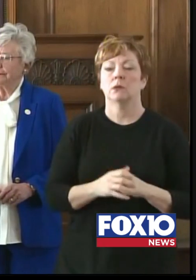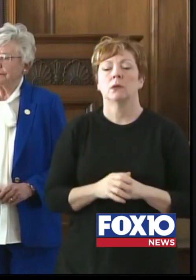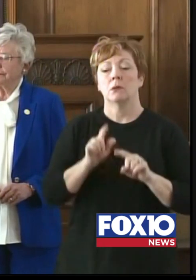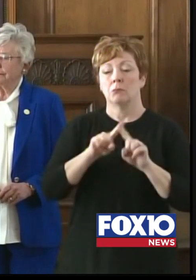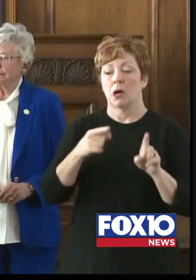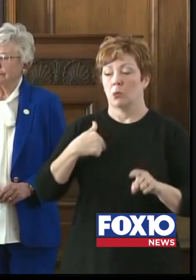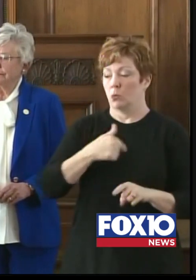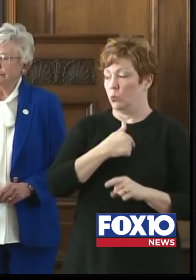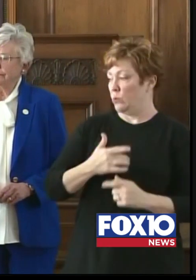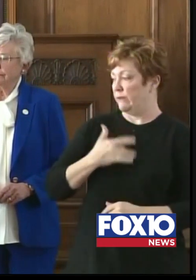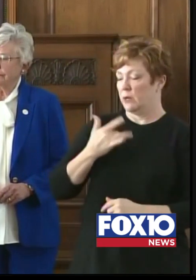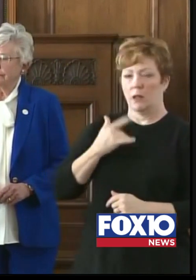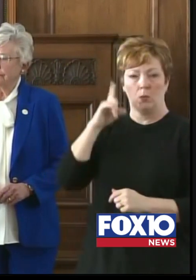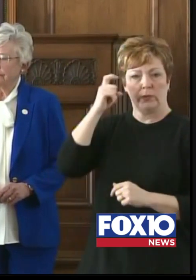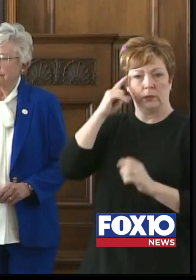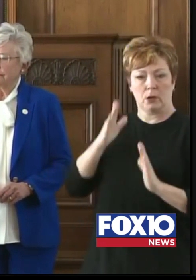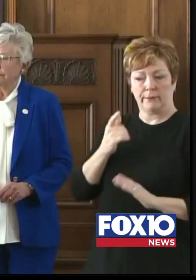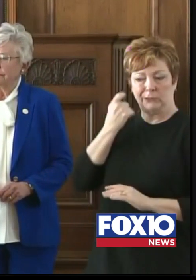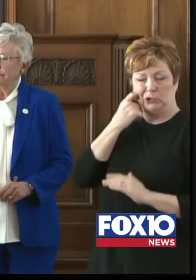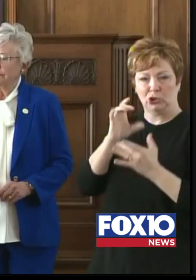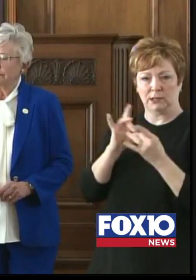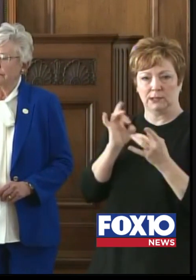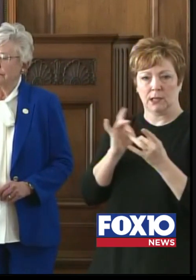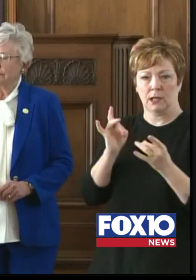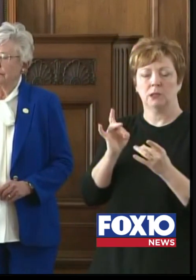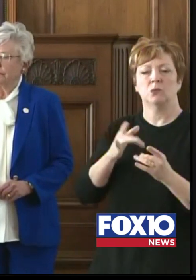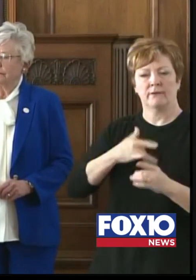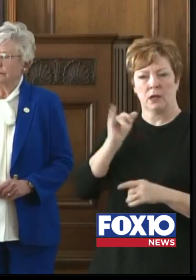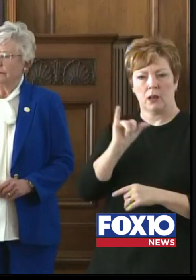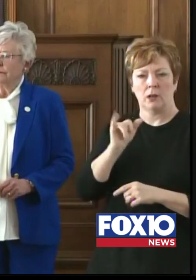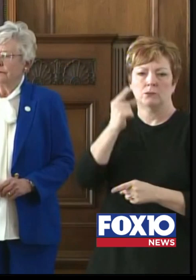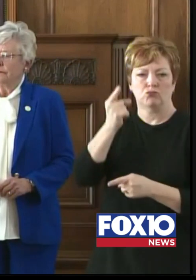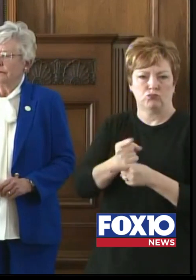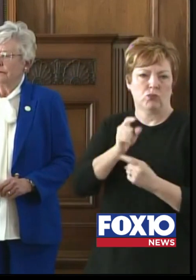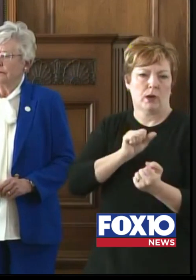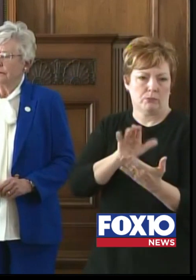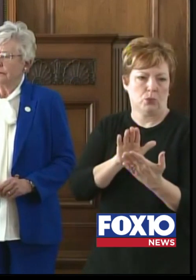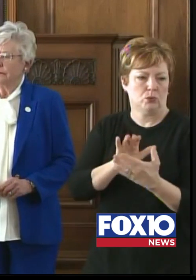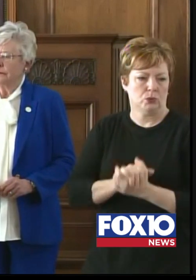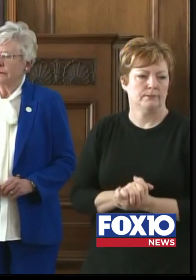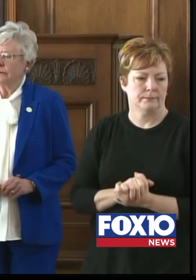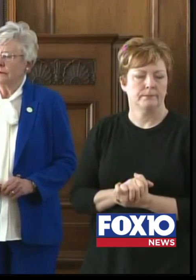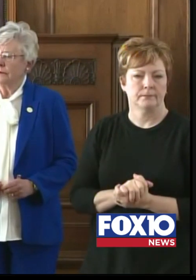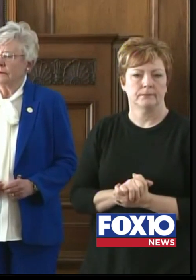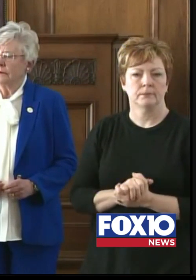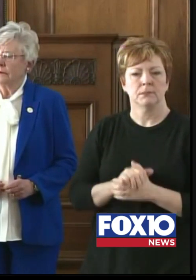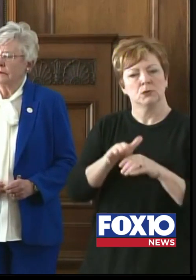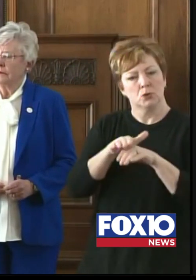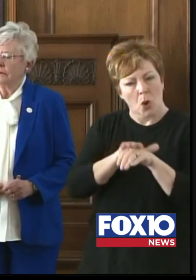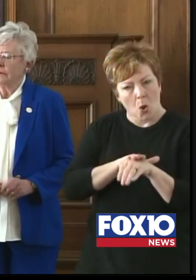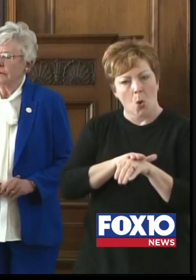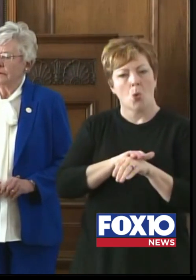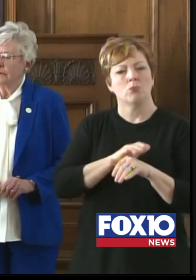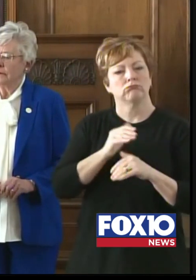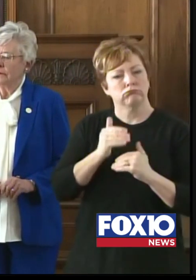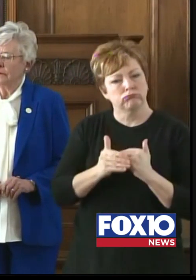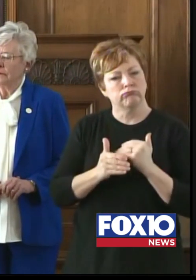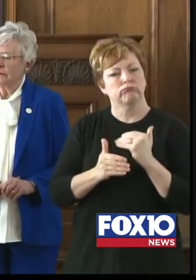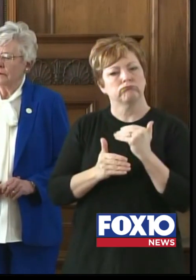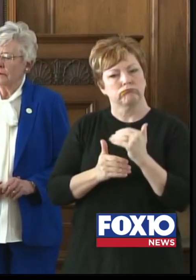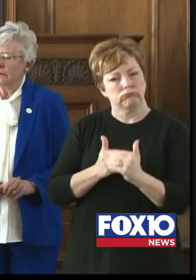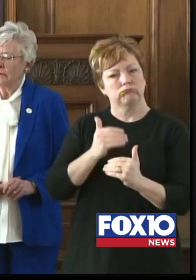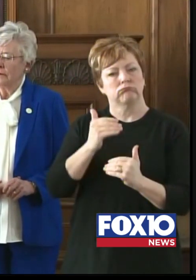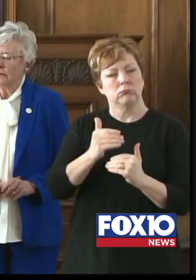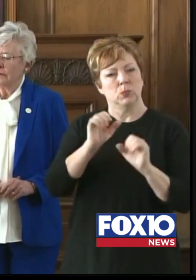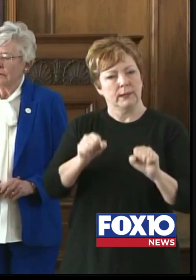the governor mentioned to you earlier is exactly the right approach. It's a very gradual and reasonable way for us to safely